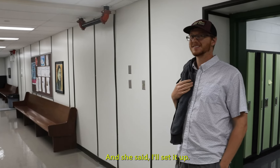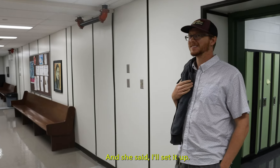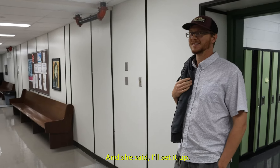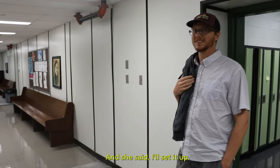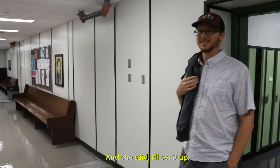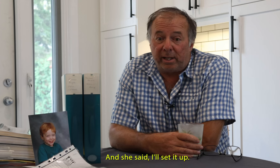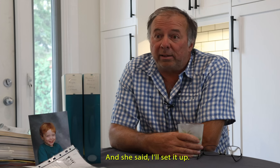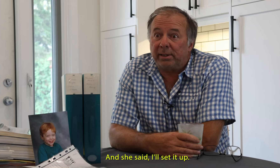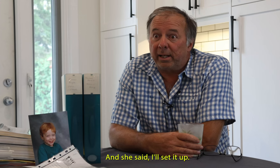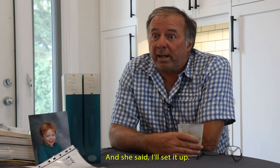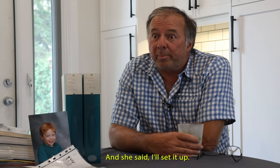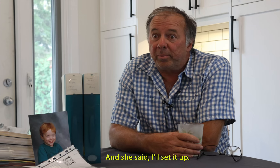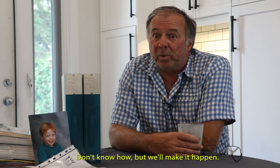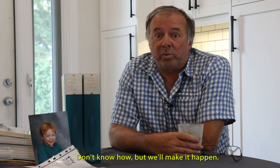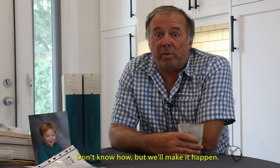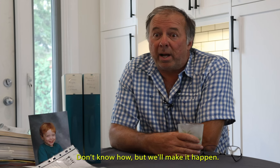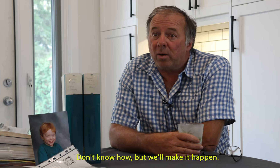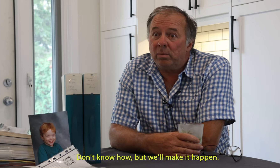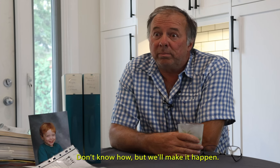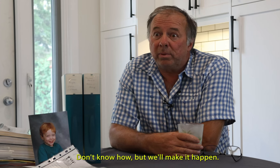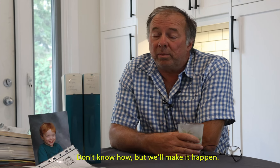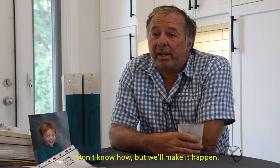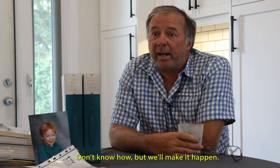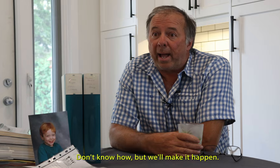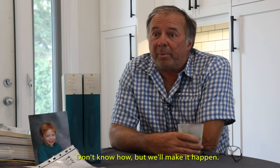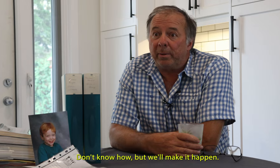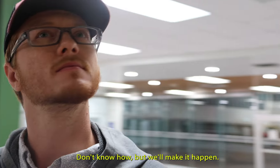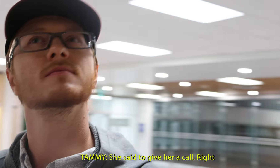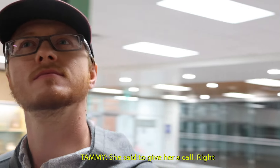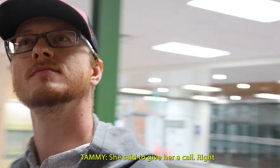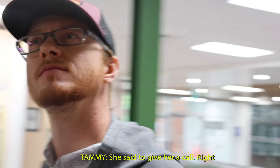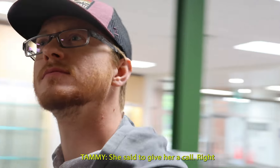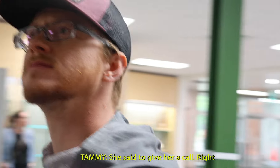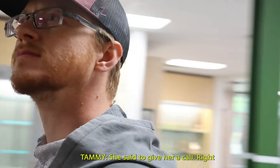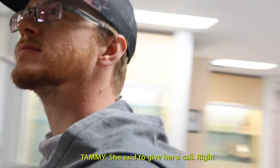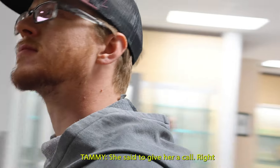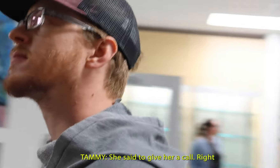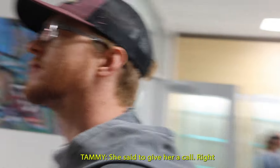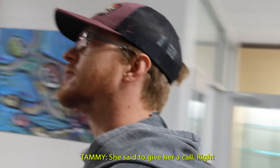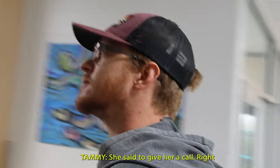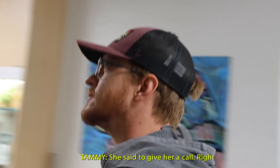And she said, I'll set it up. Don't know how, but we'll make it happen. She said to, give her a call, right?